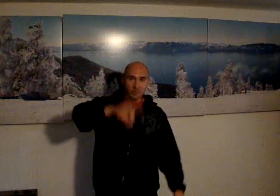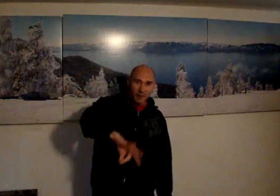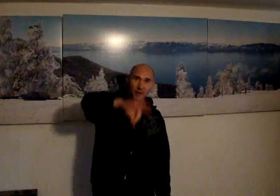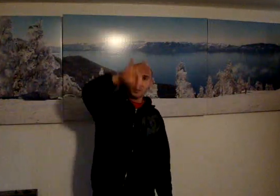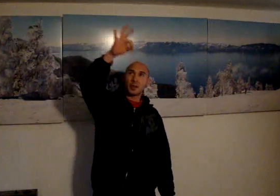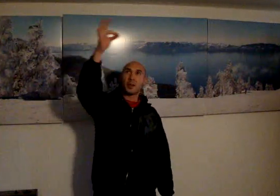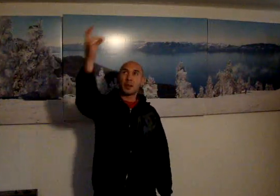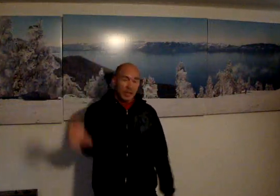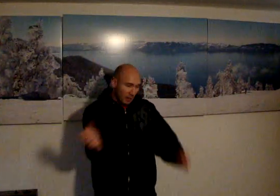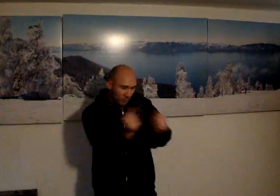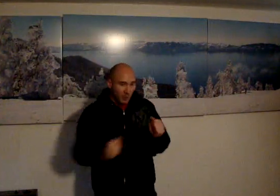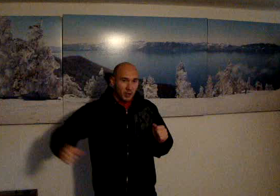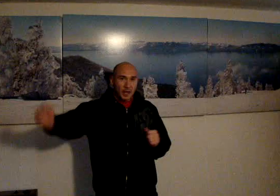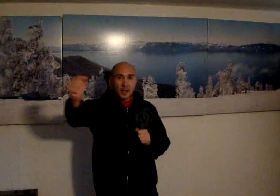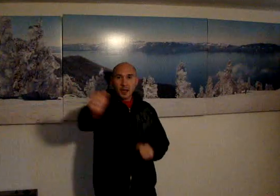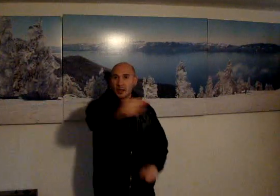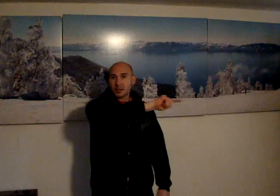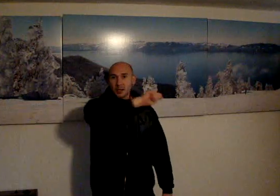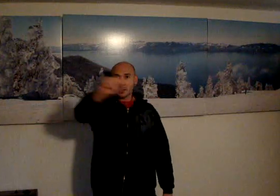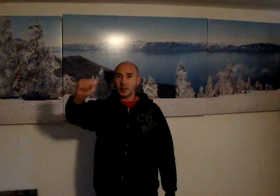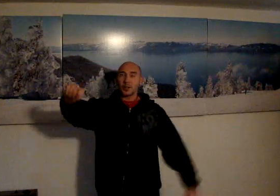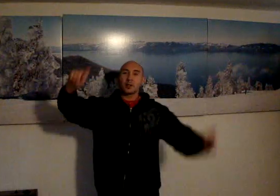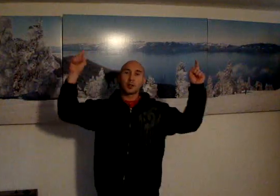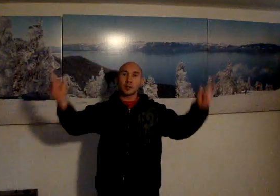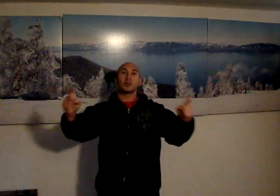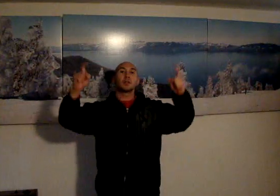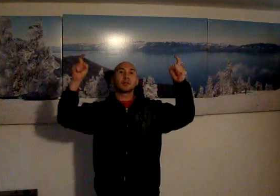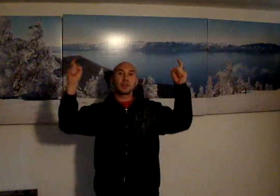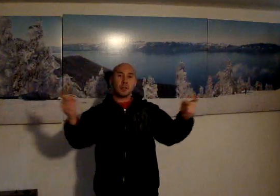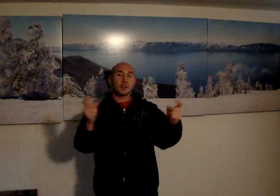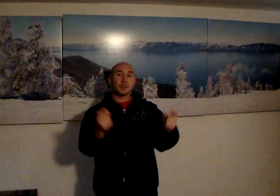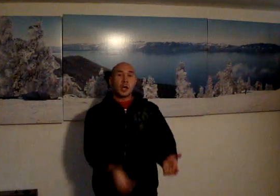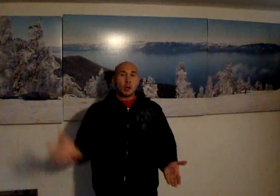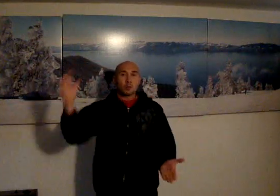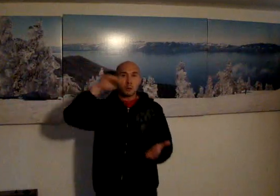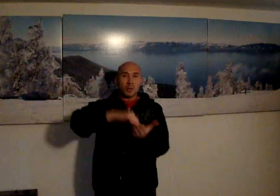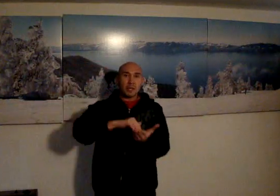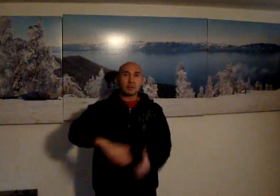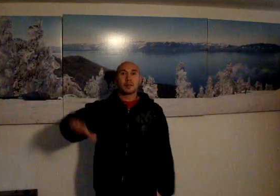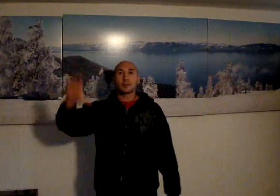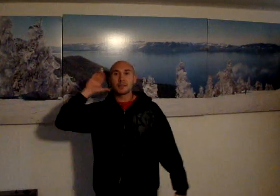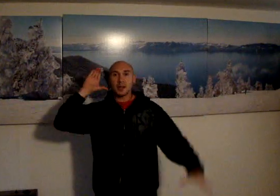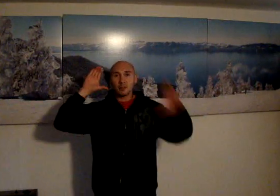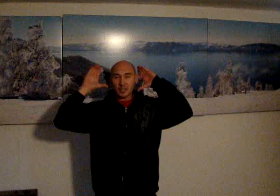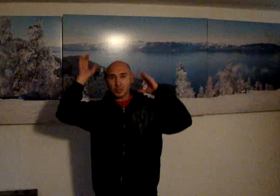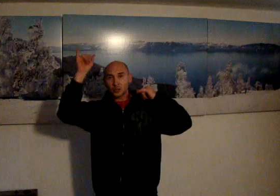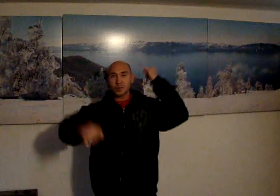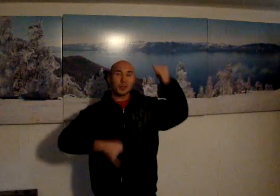found far as the curse is repeat the sounding joy